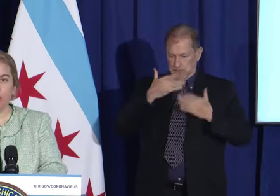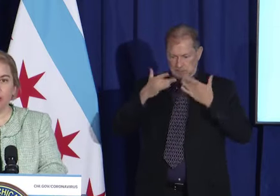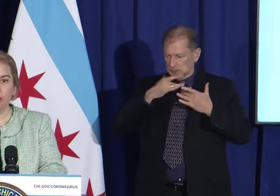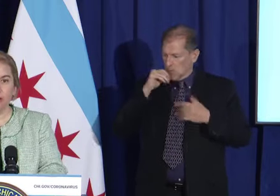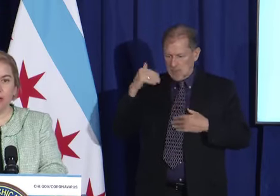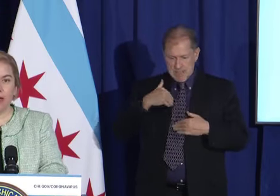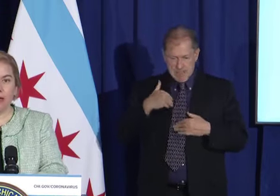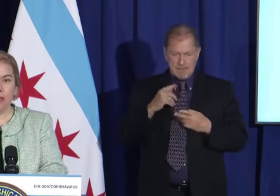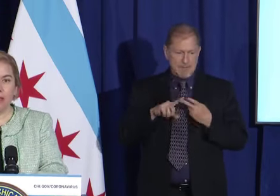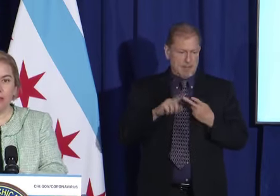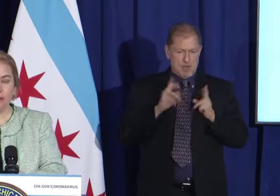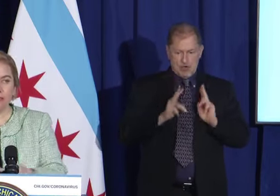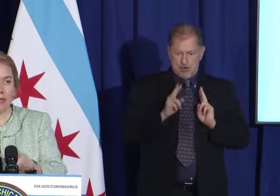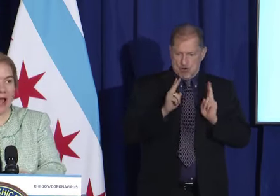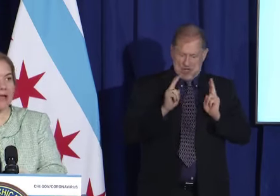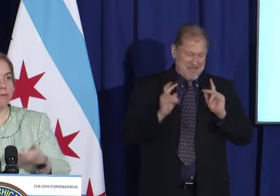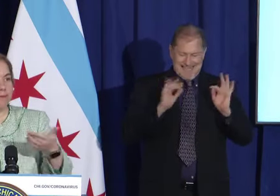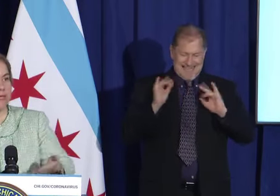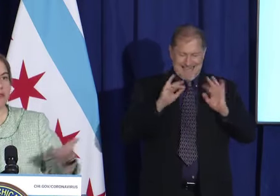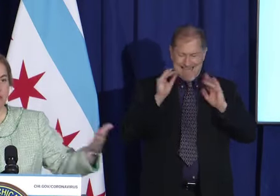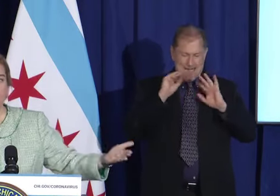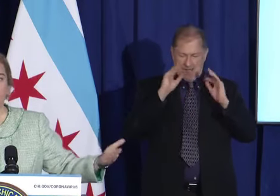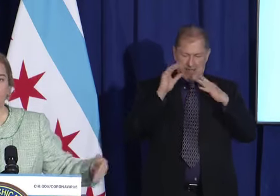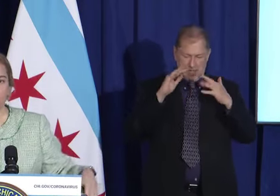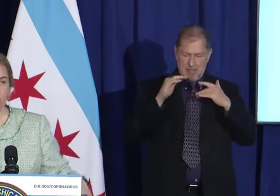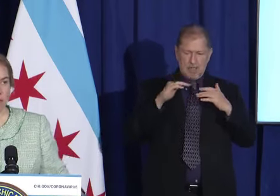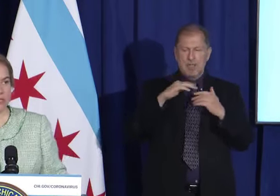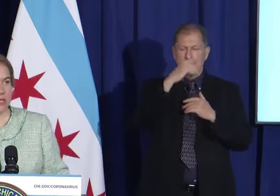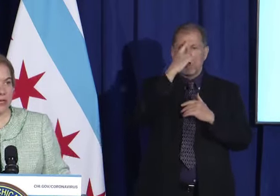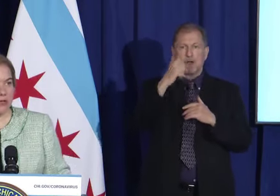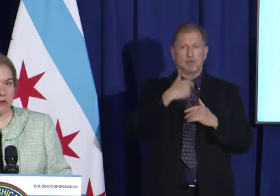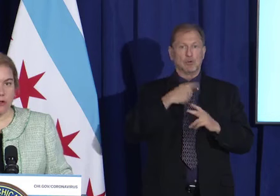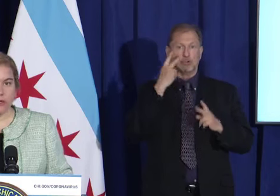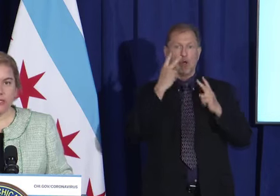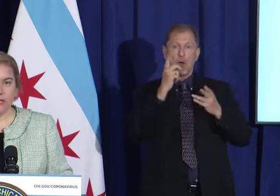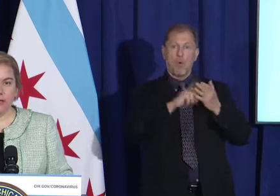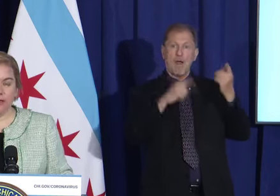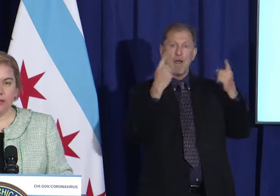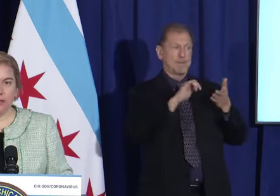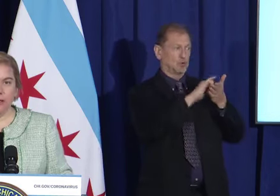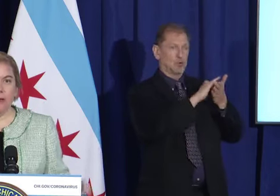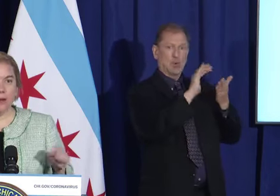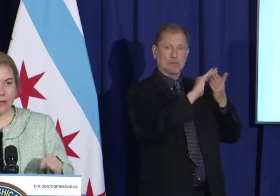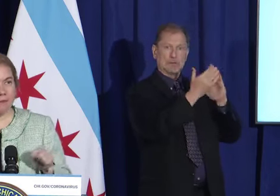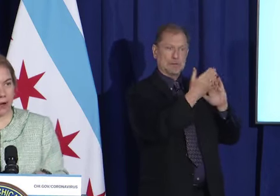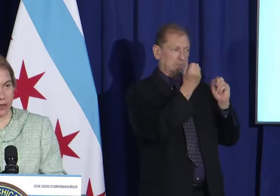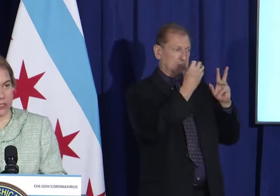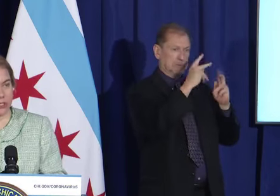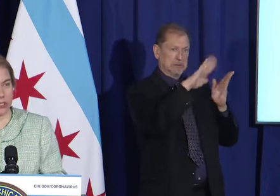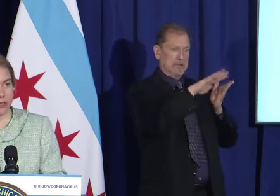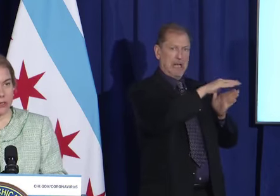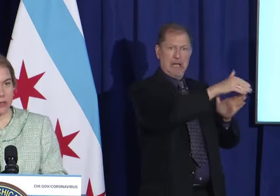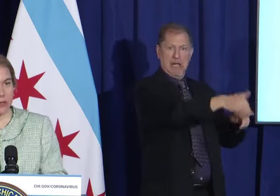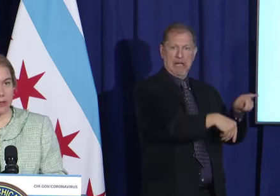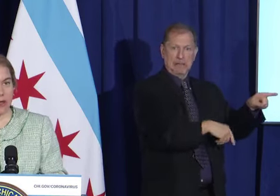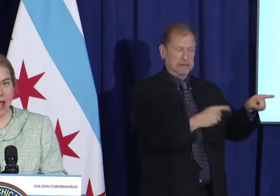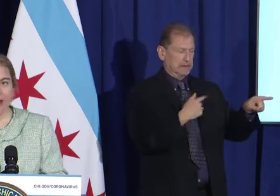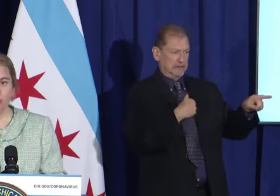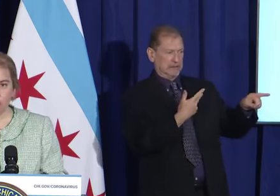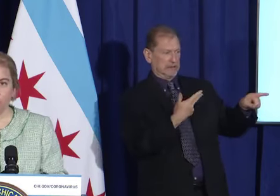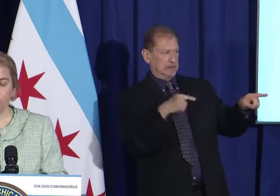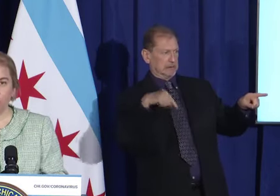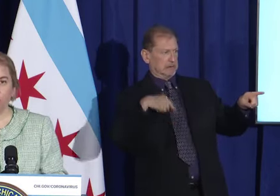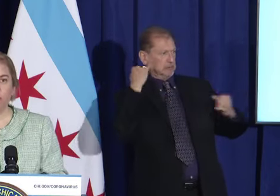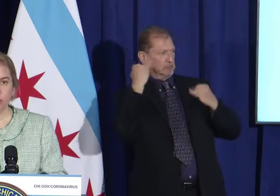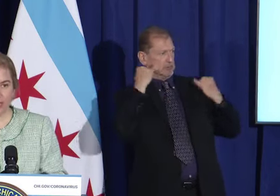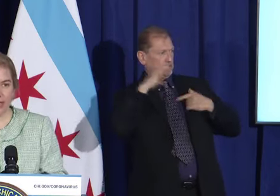quickly to not meet the fate of what we were seeing in New York City. But in March, I